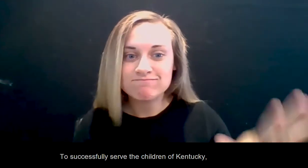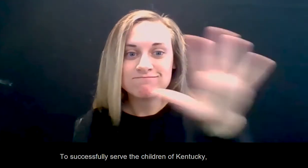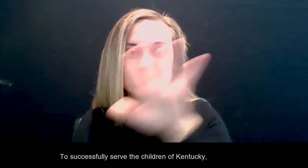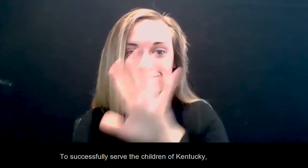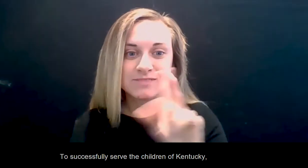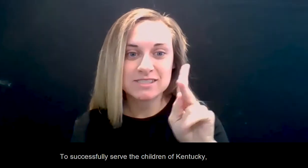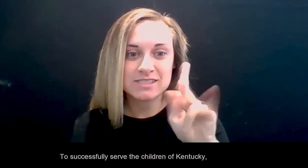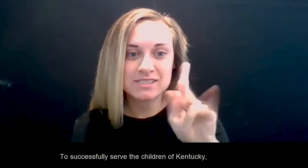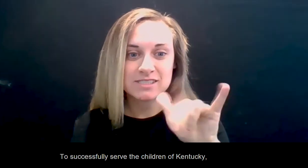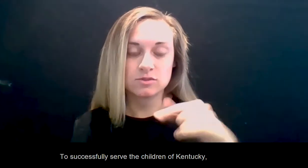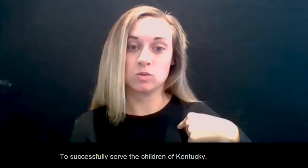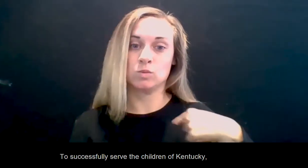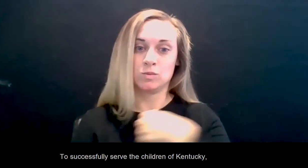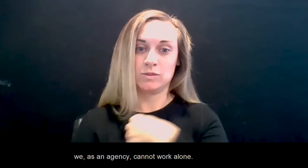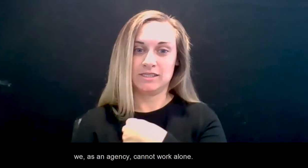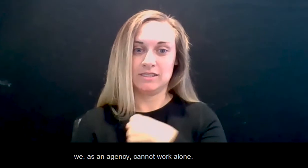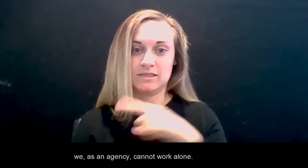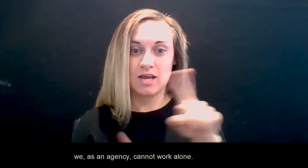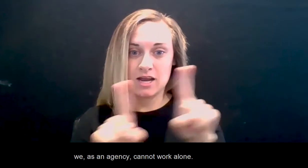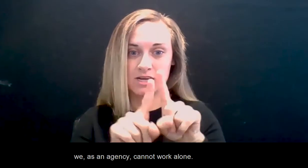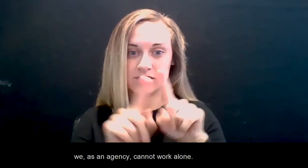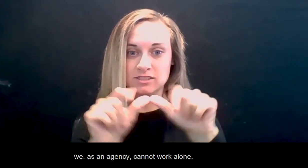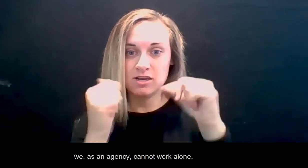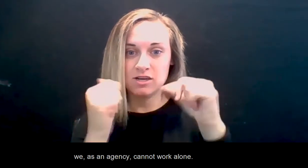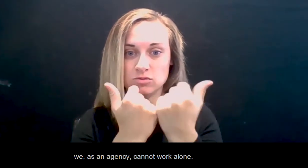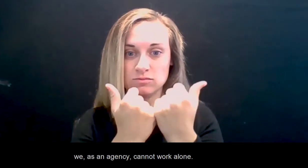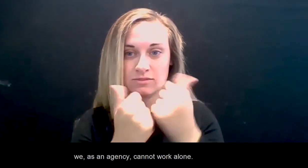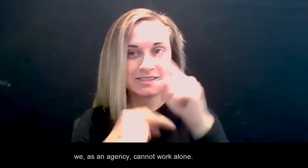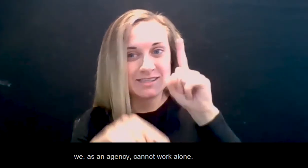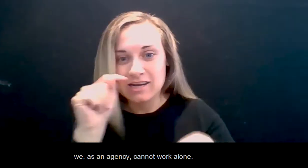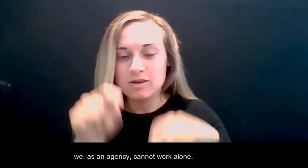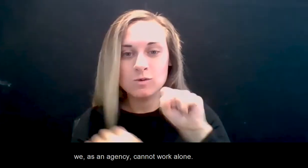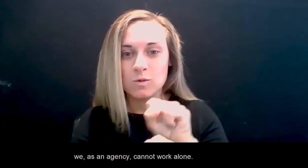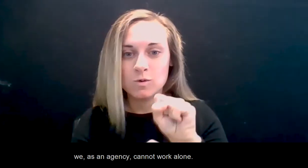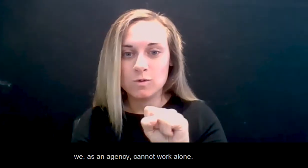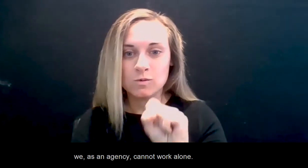of Kentucky, we as an agency cannot work alone.